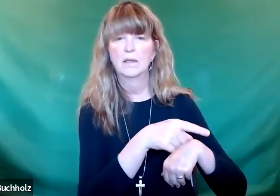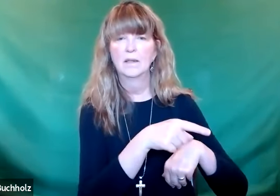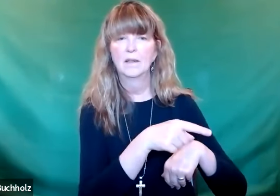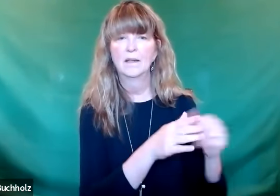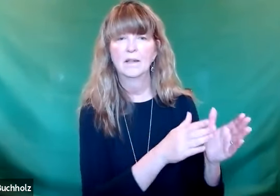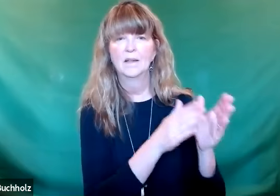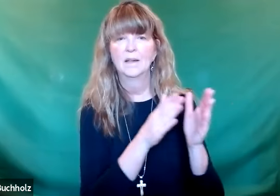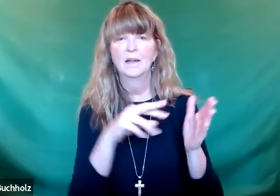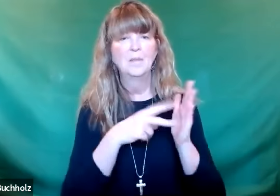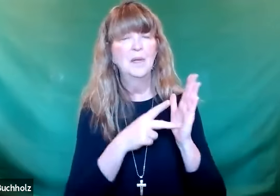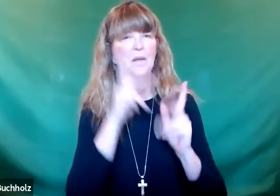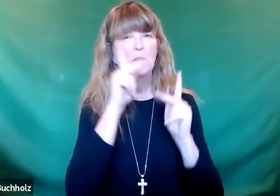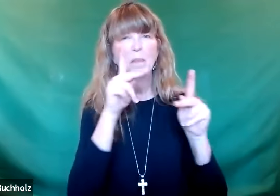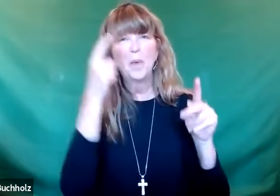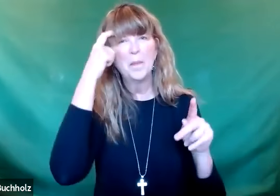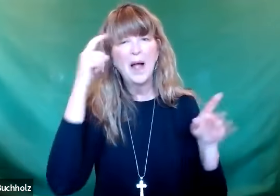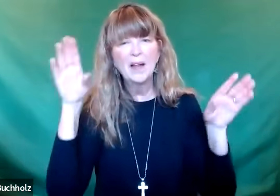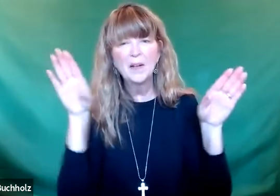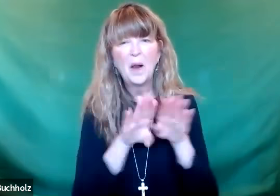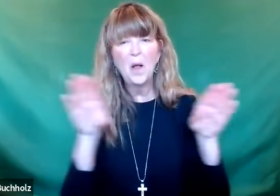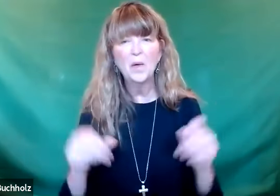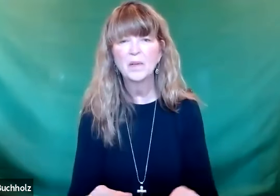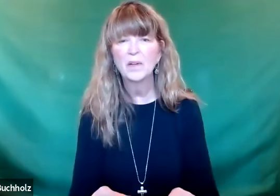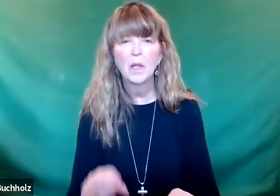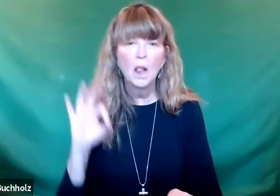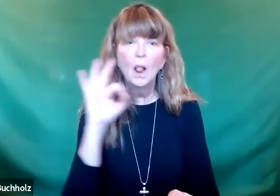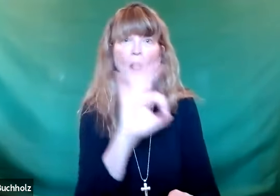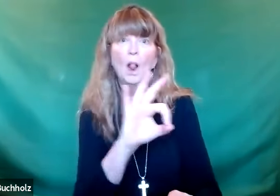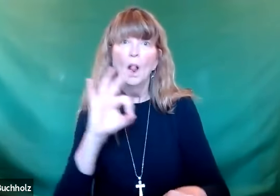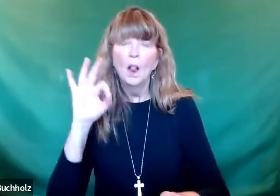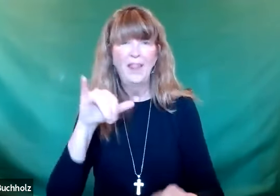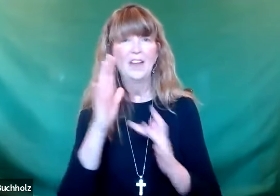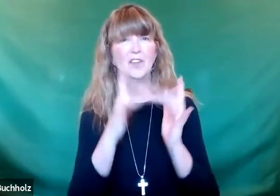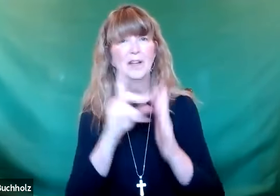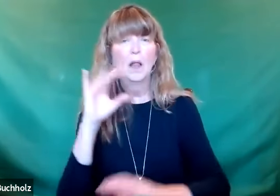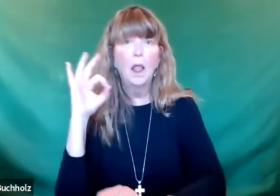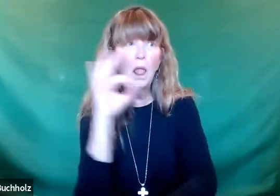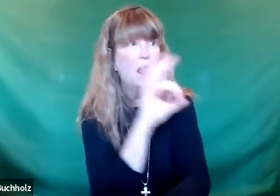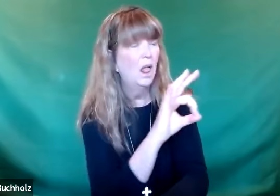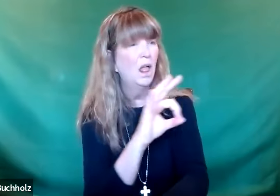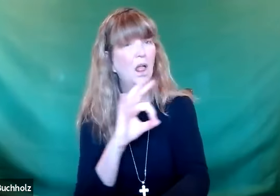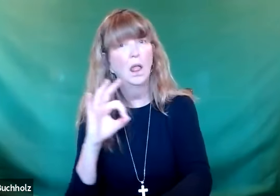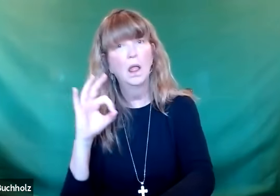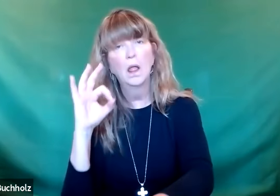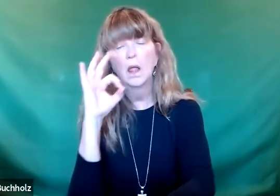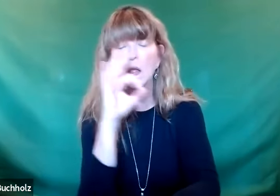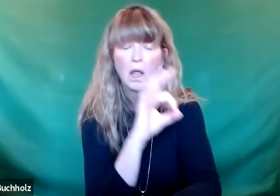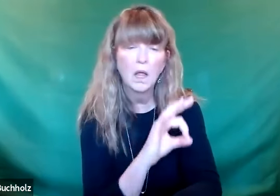The path signifies a hard heart, which means people whose minds are closed, and no matter how much you try to